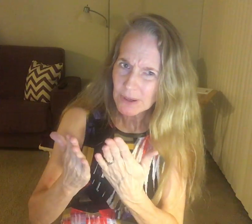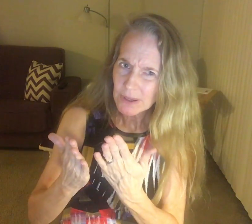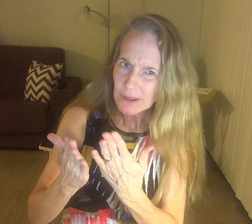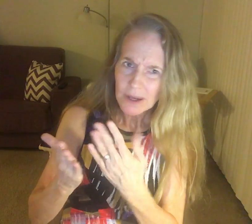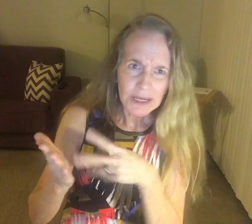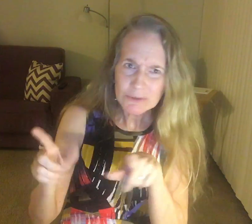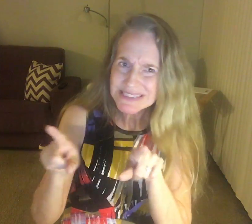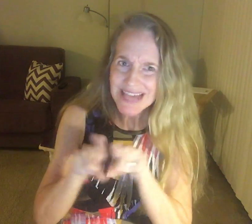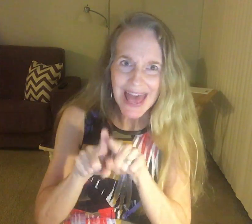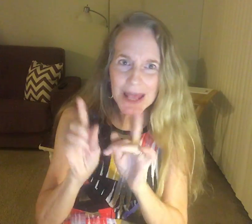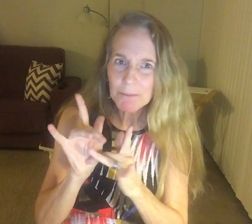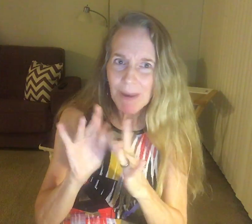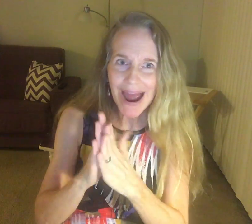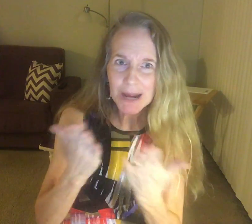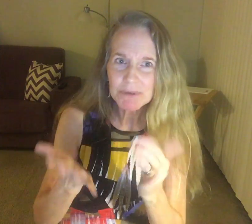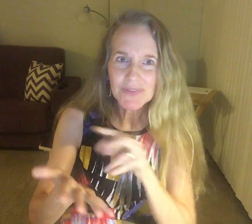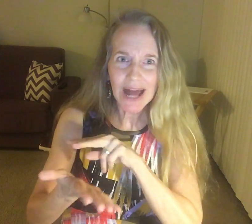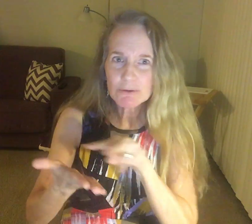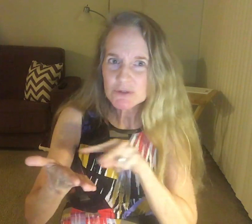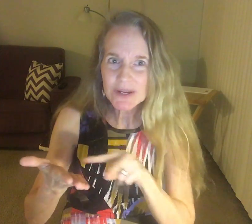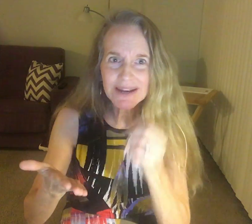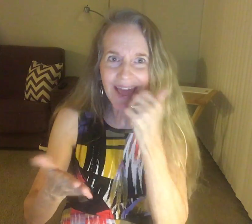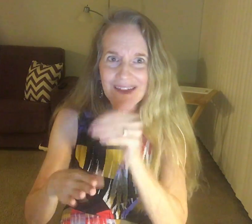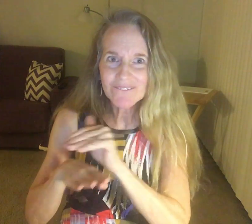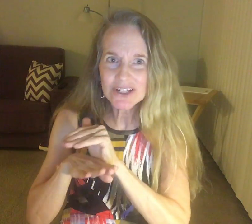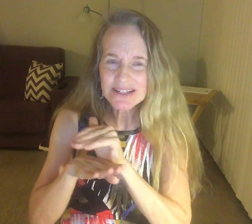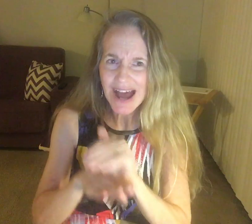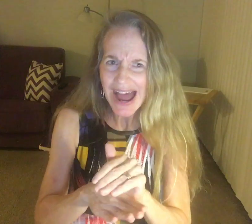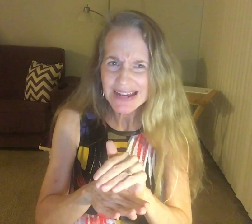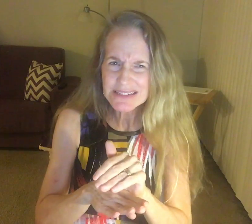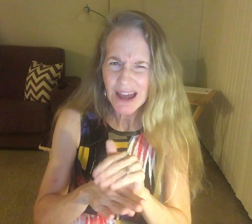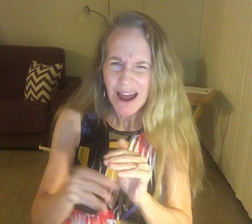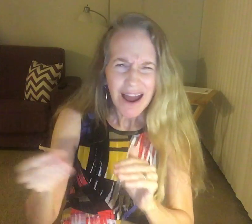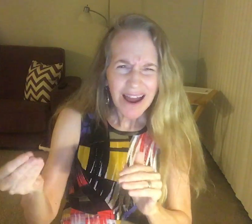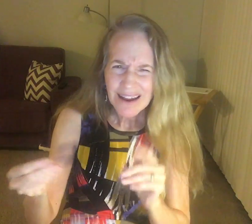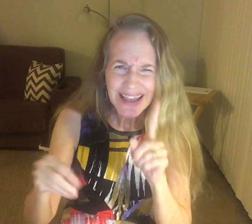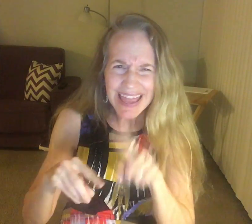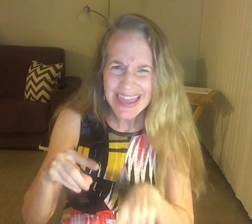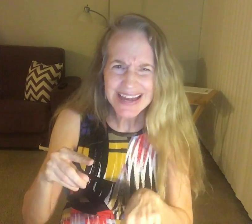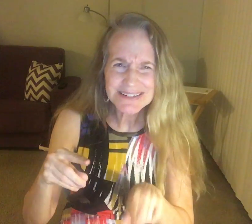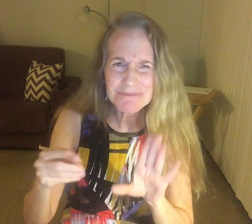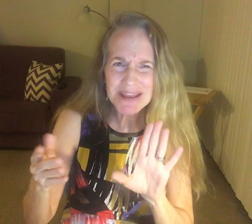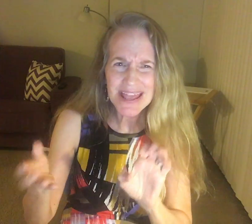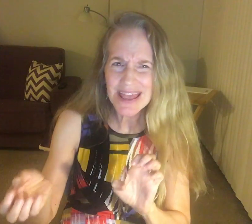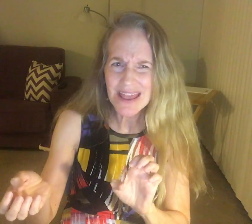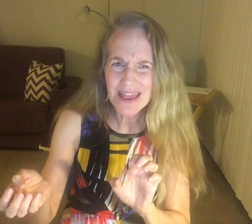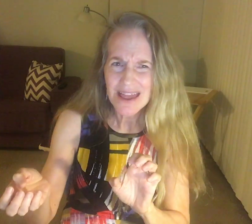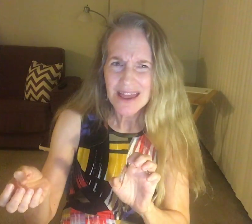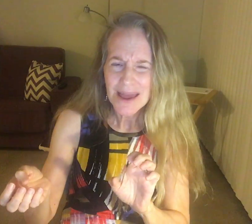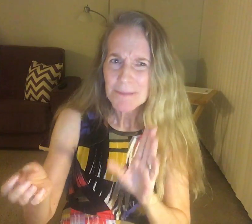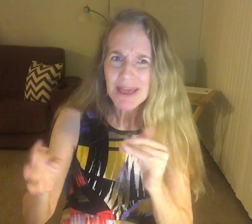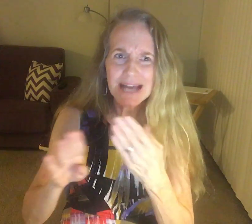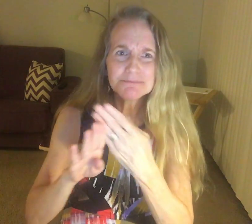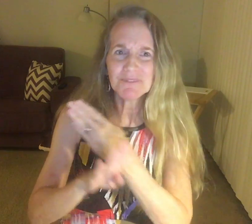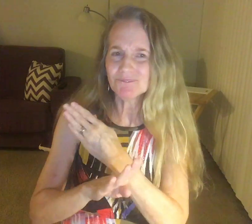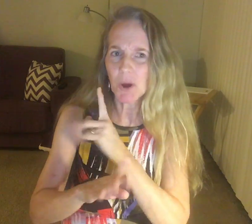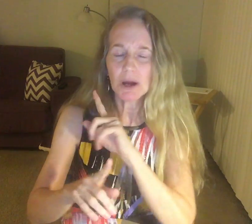the same Bible, that I was reading every night, can't be, so before,